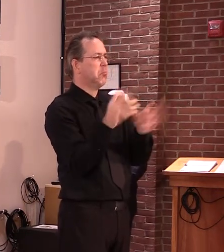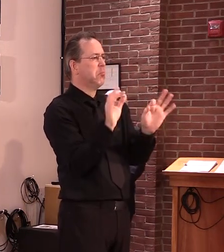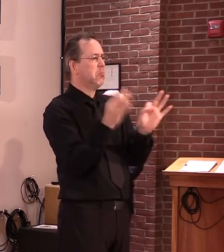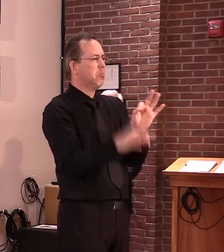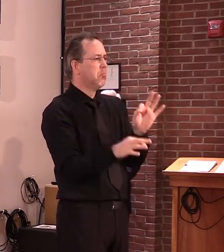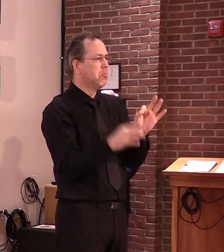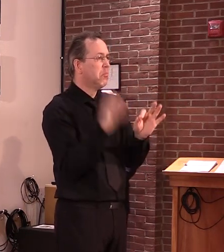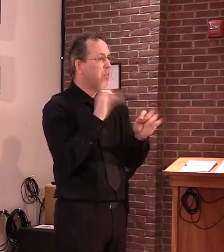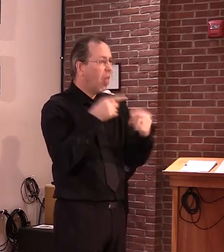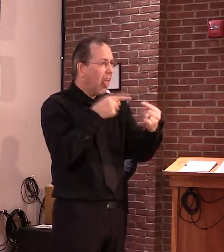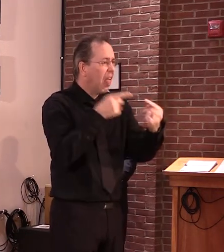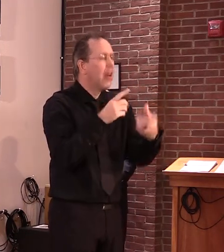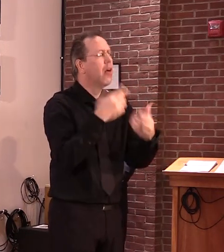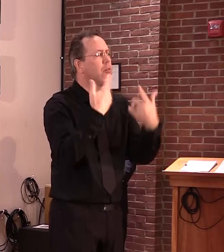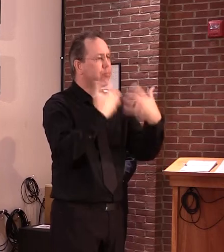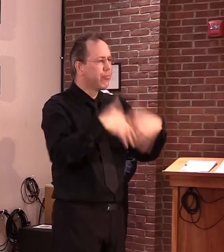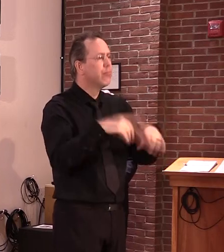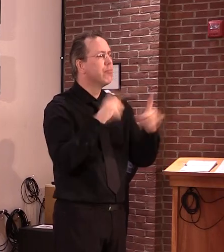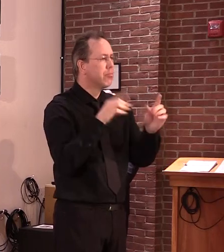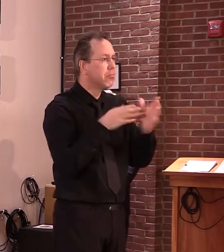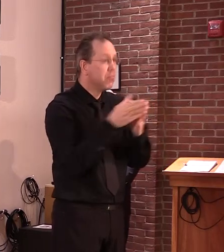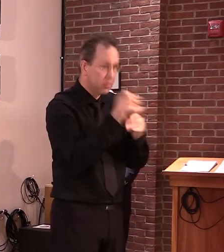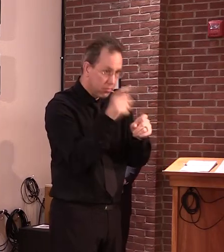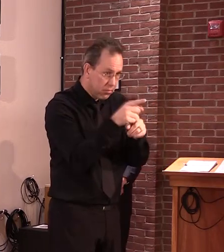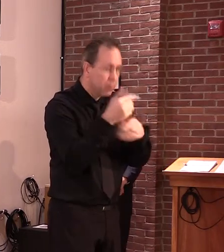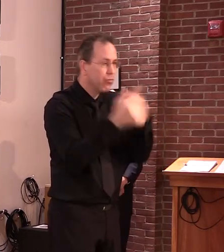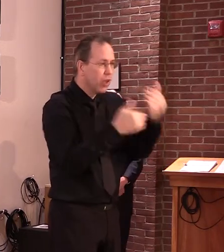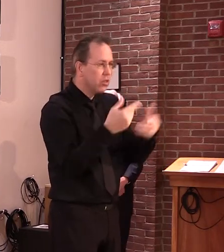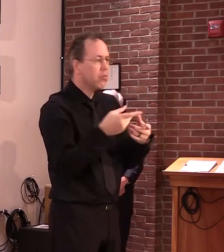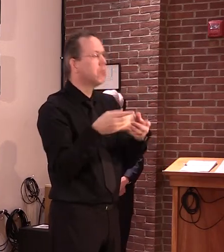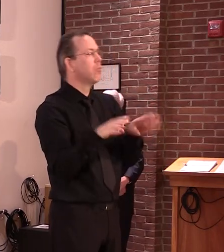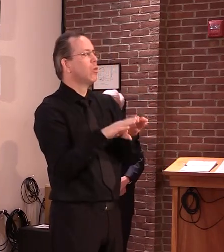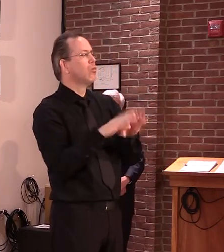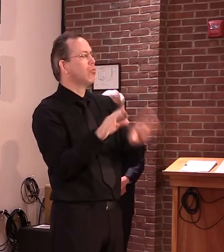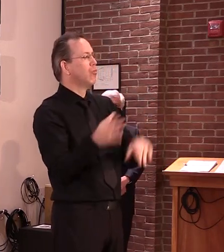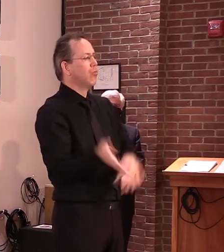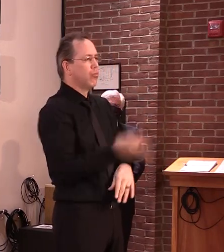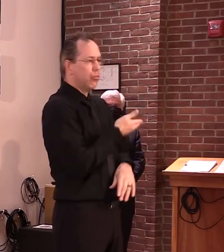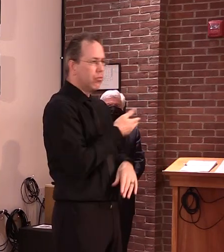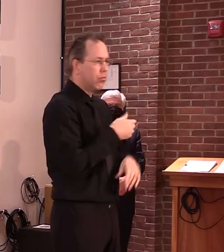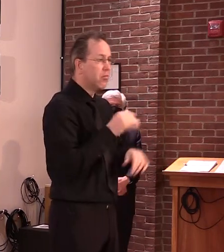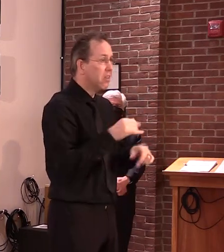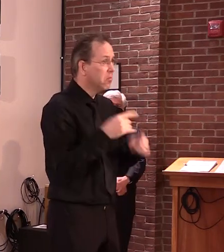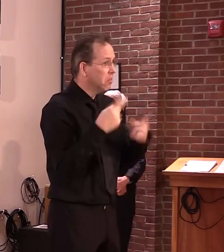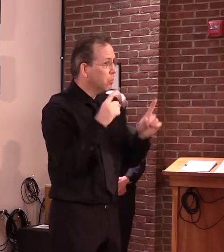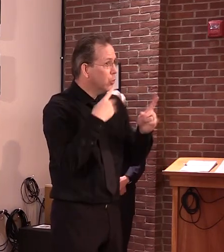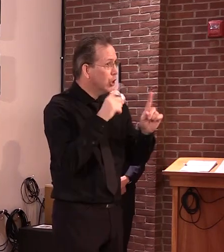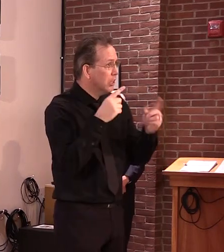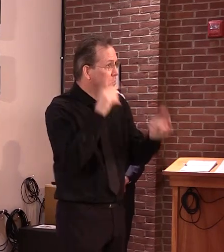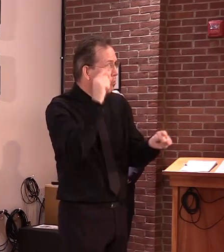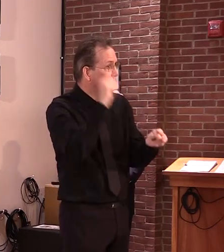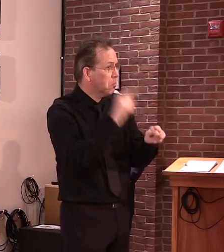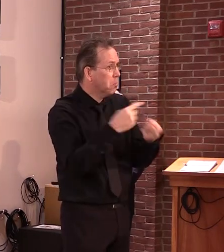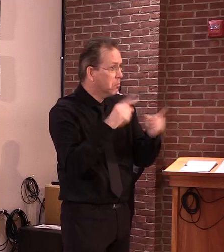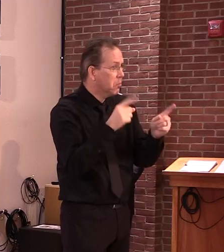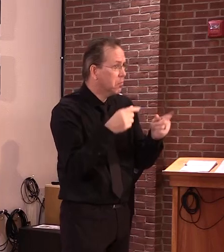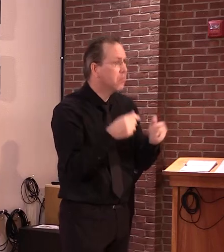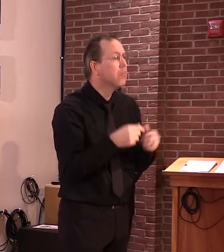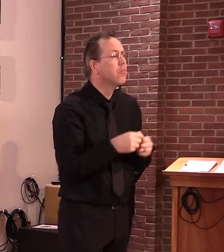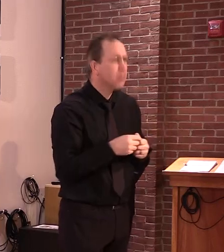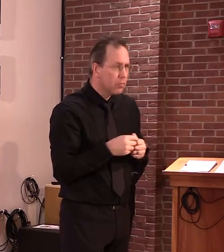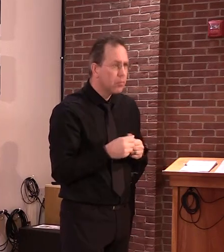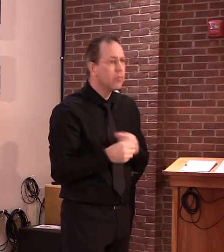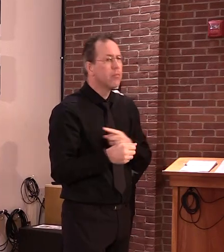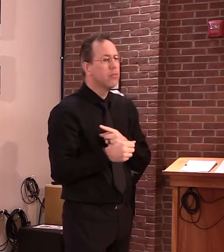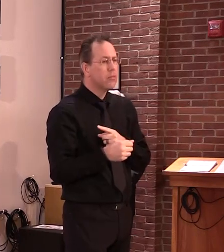that one last step. But it looks as though it was successful, and they'll be able to 9,000 more claimants will